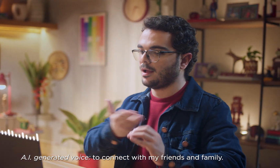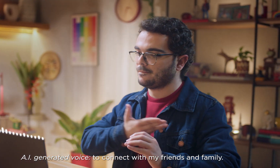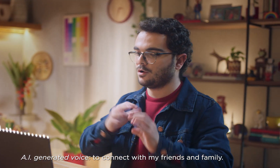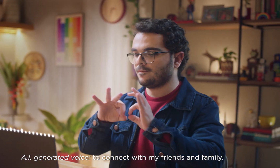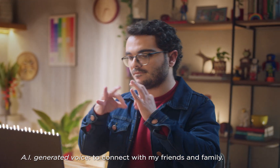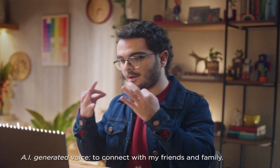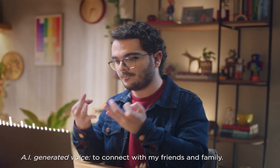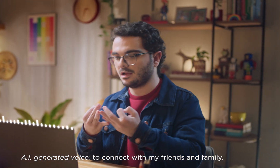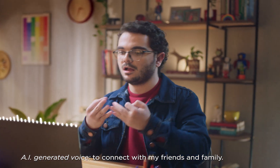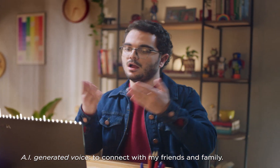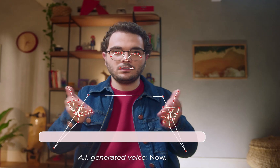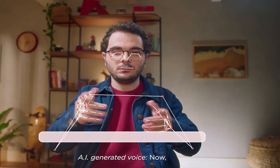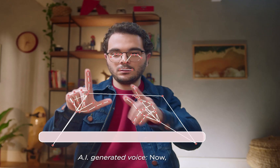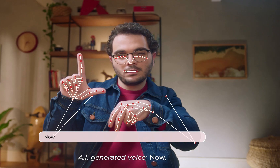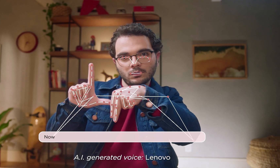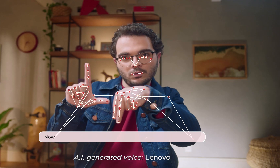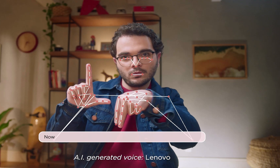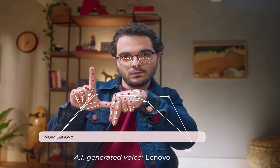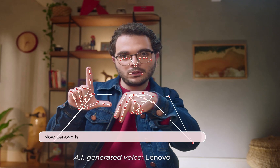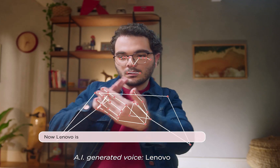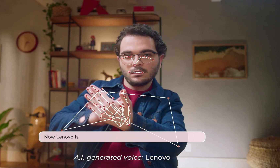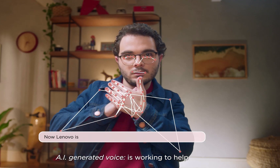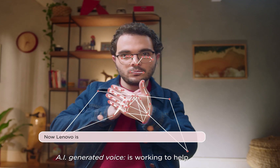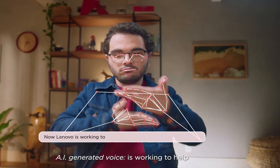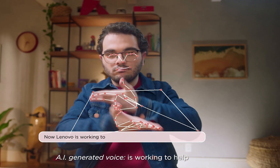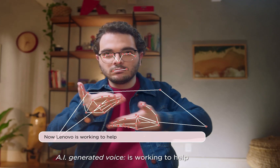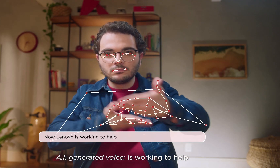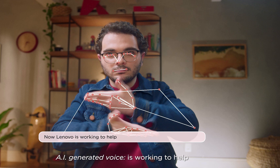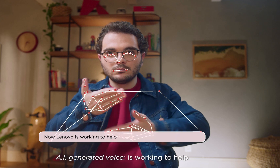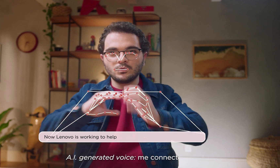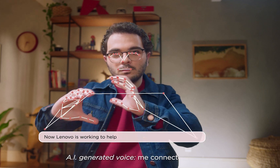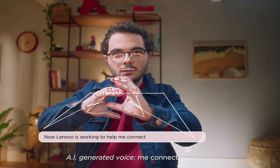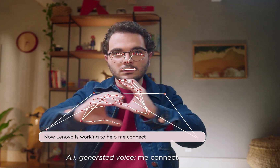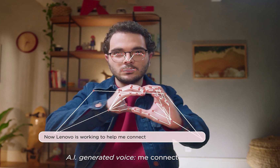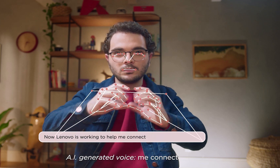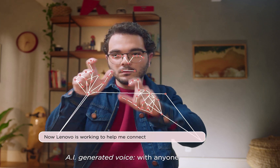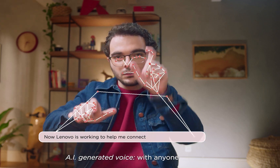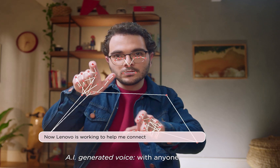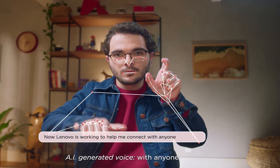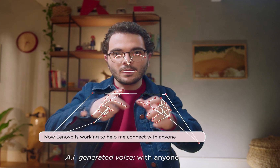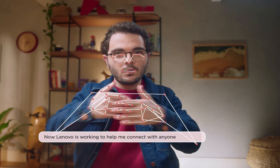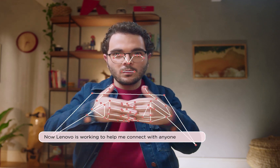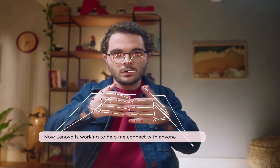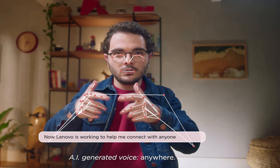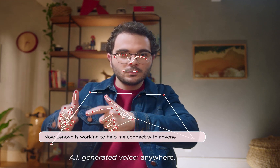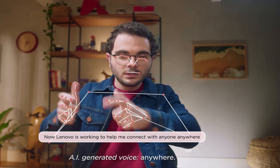connect with my friends and family now Lenovo is working to help me connect with anyone anywhere